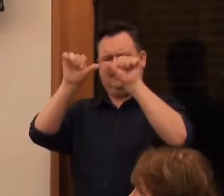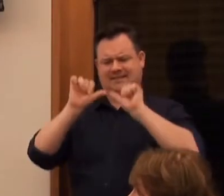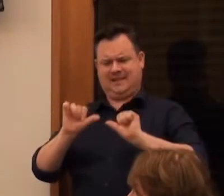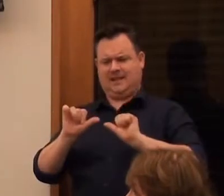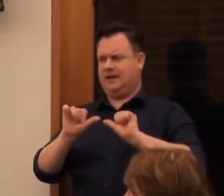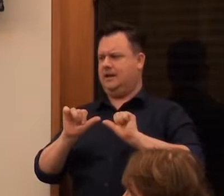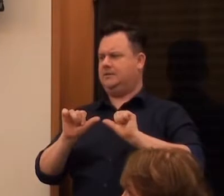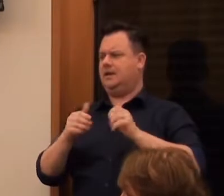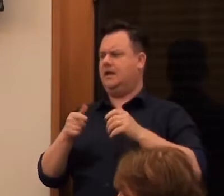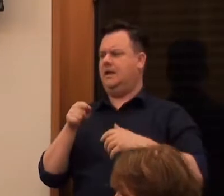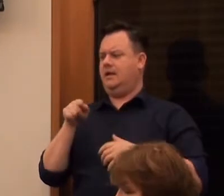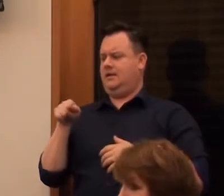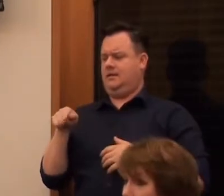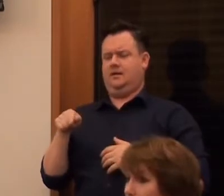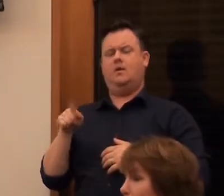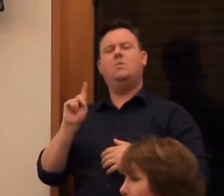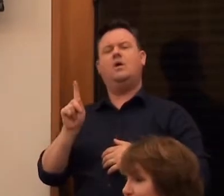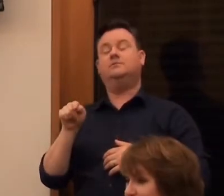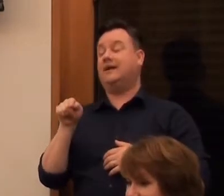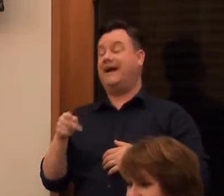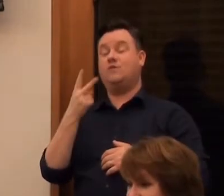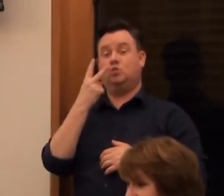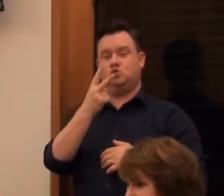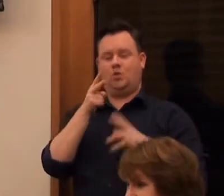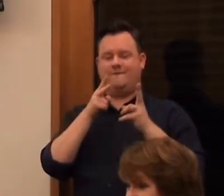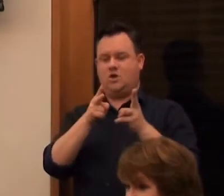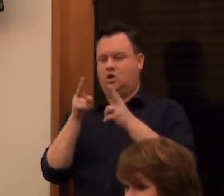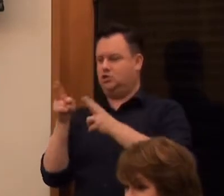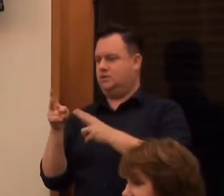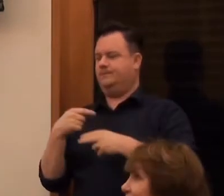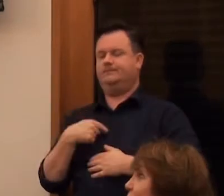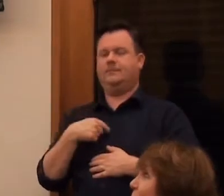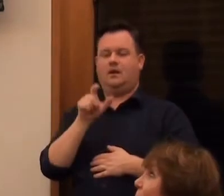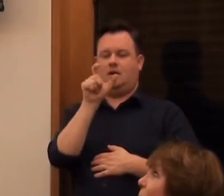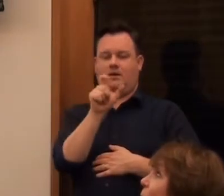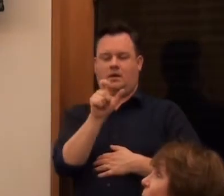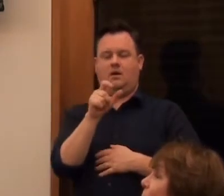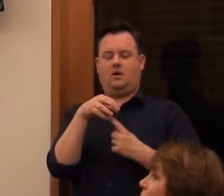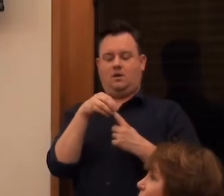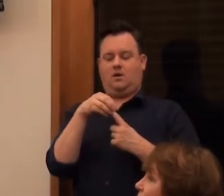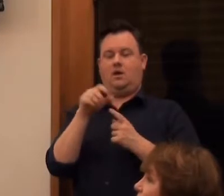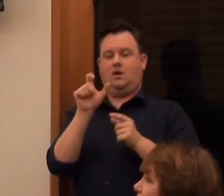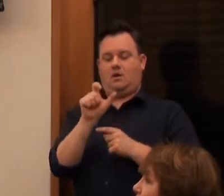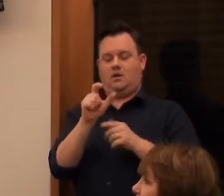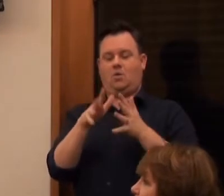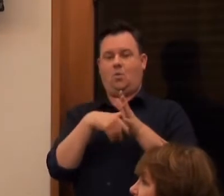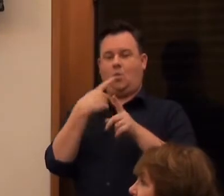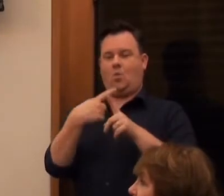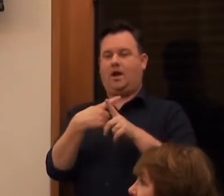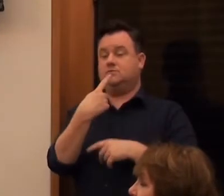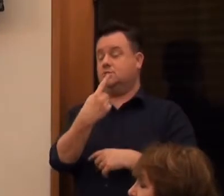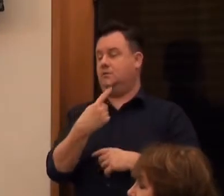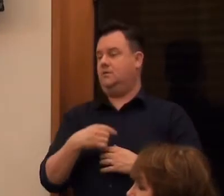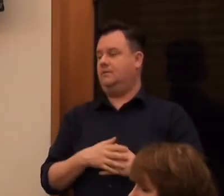This sculpture. There's two versions of it. The small wax one was the series I made after